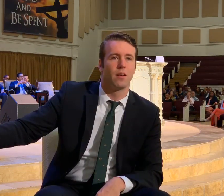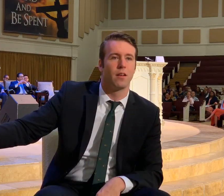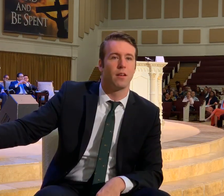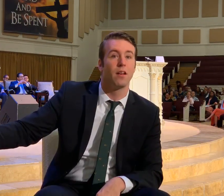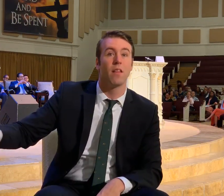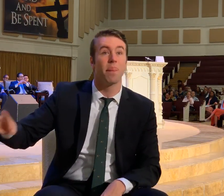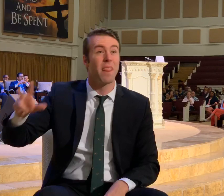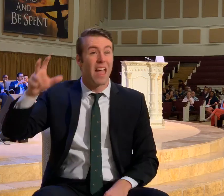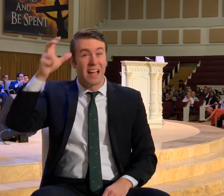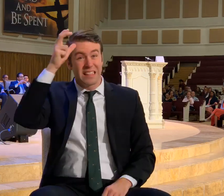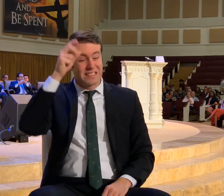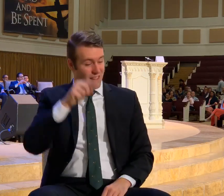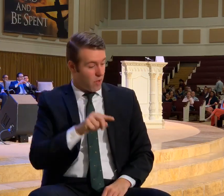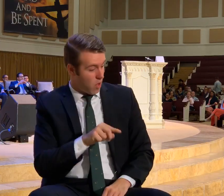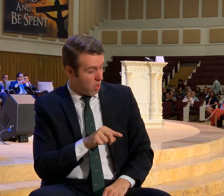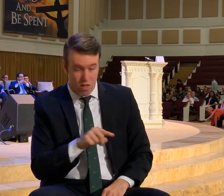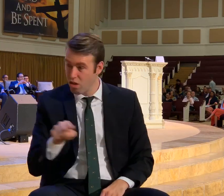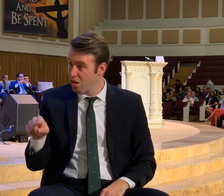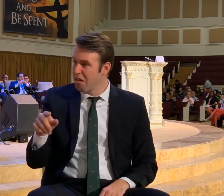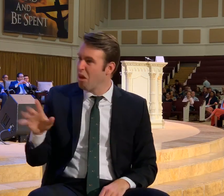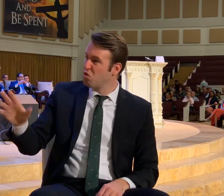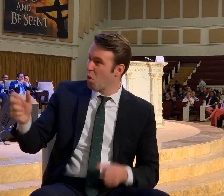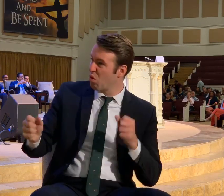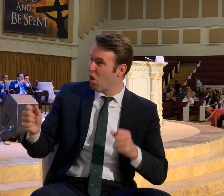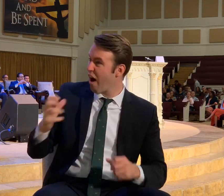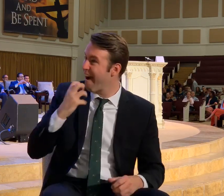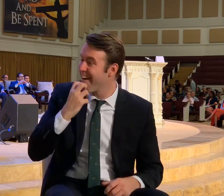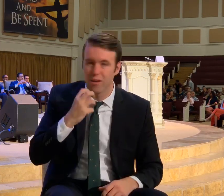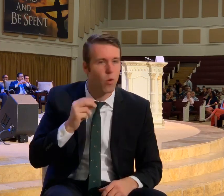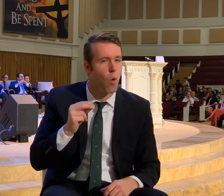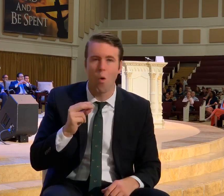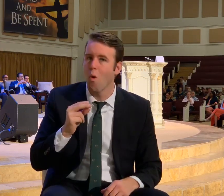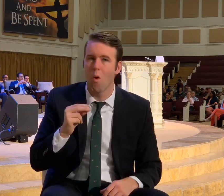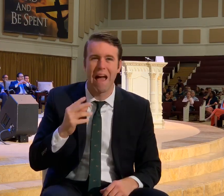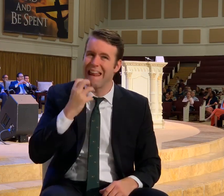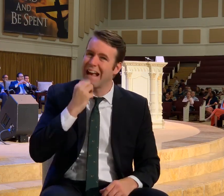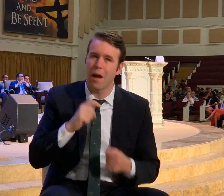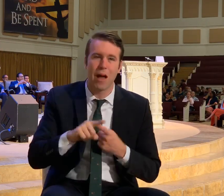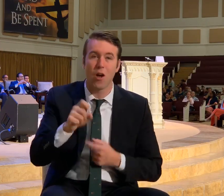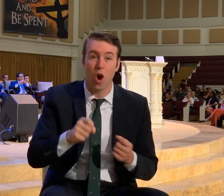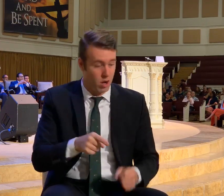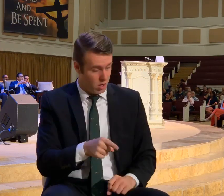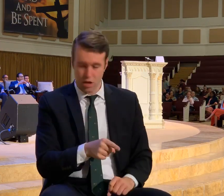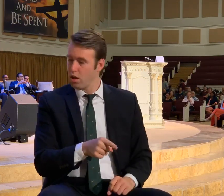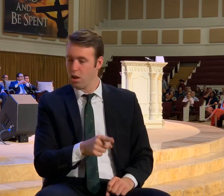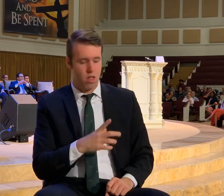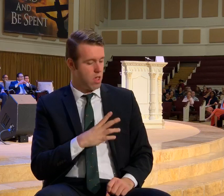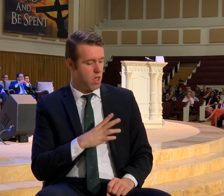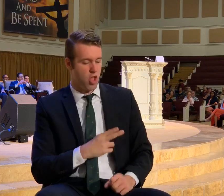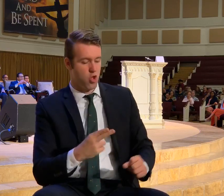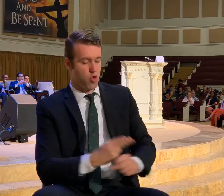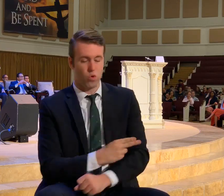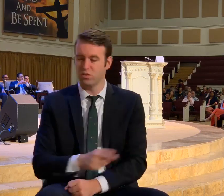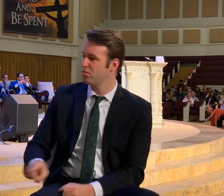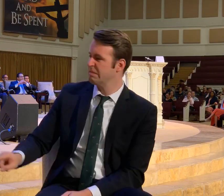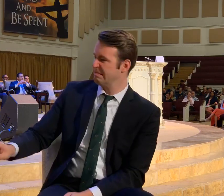The devil doesn't care about your car. But he uses that to destroy the conqueror.